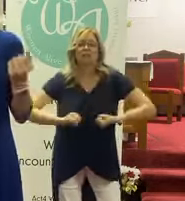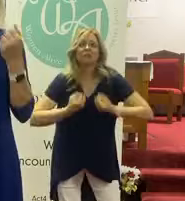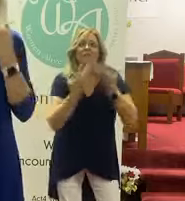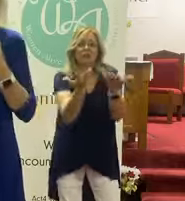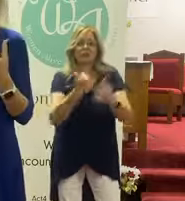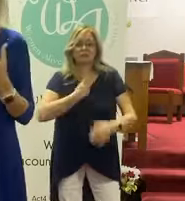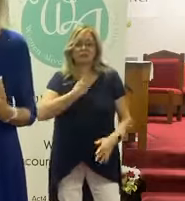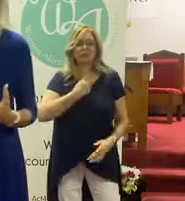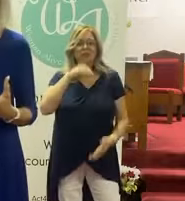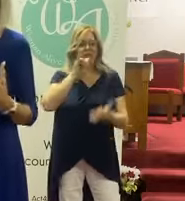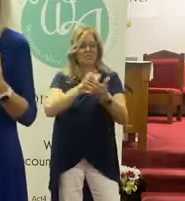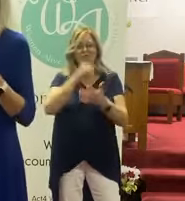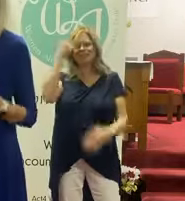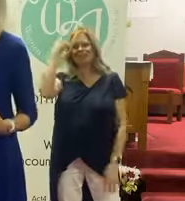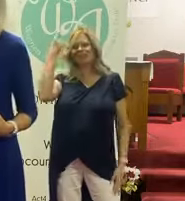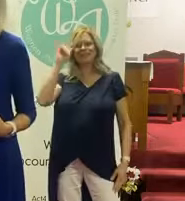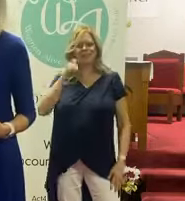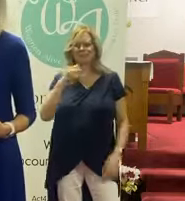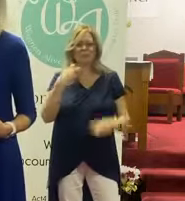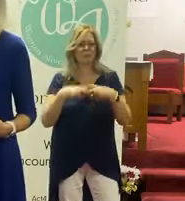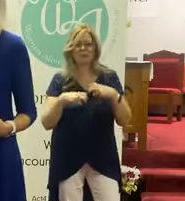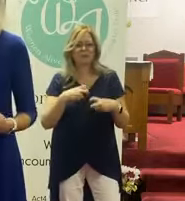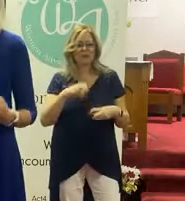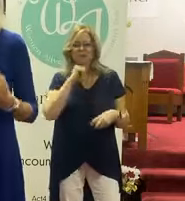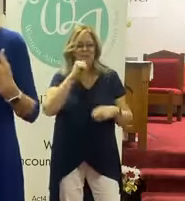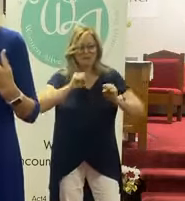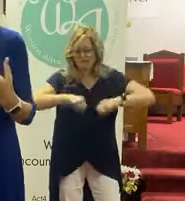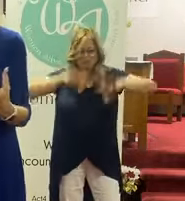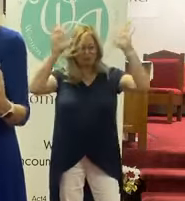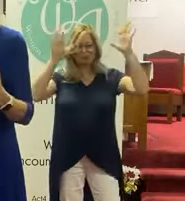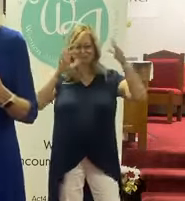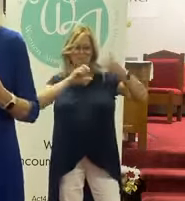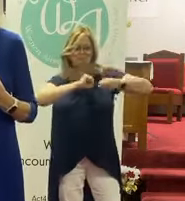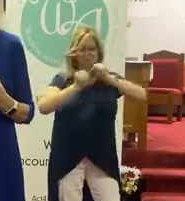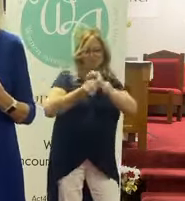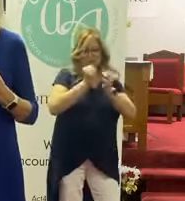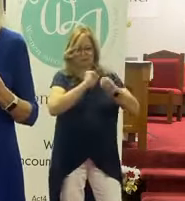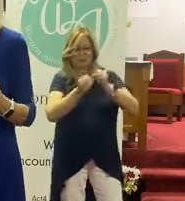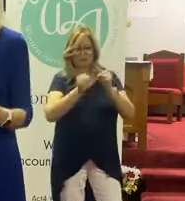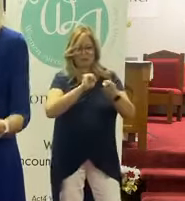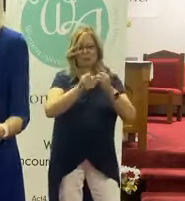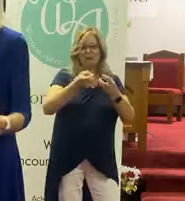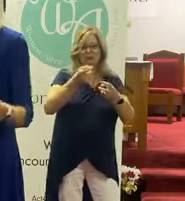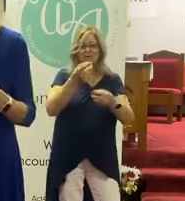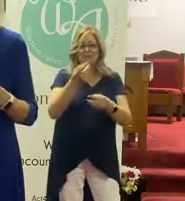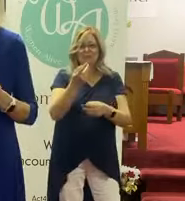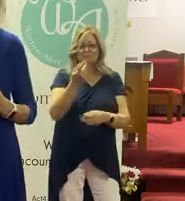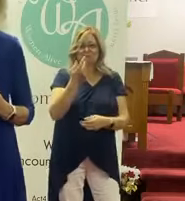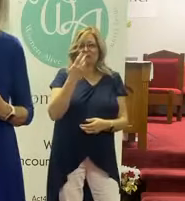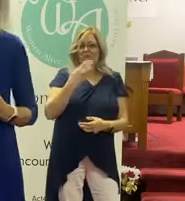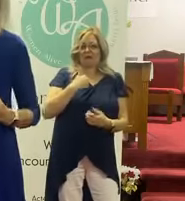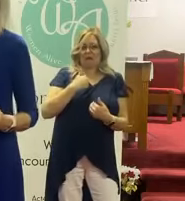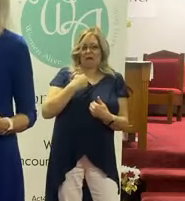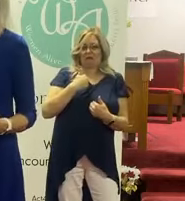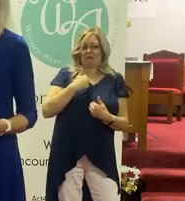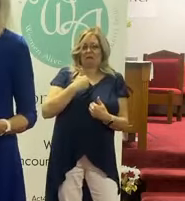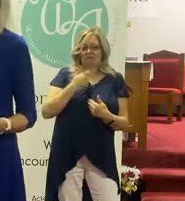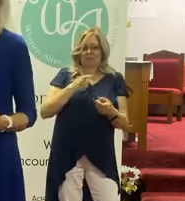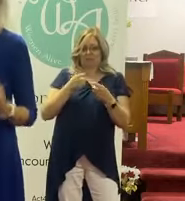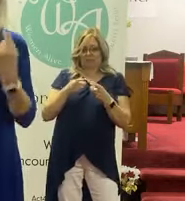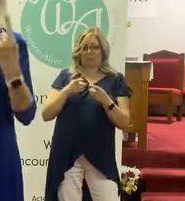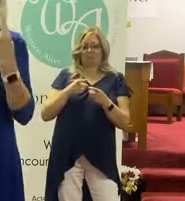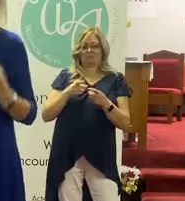I think that's so much of our problem is there's a struggle between our being in control